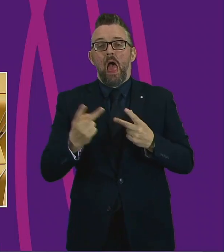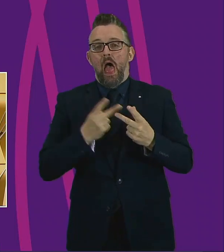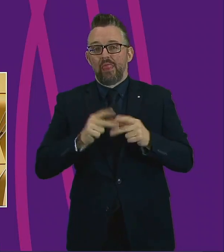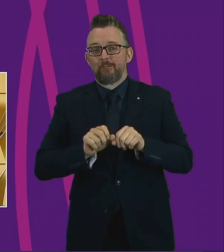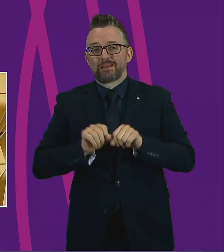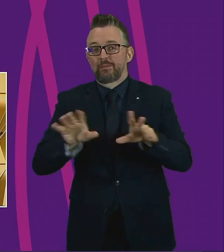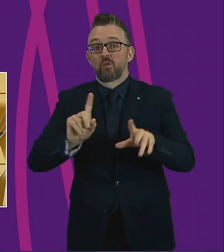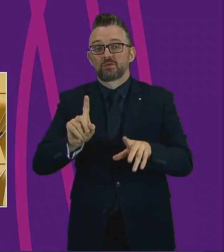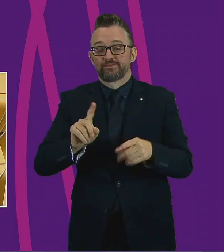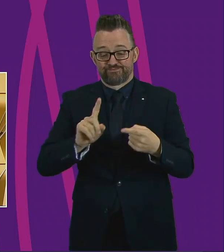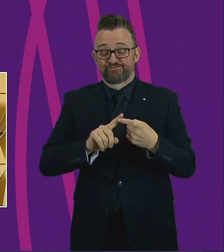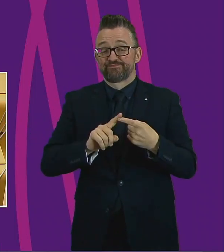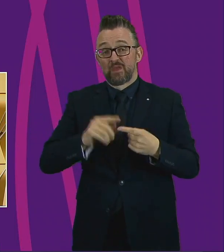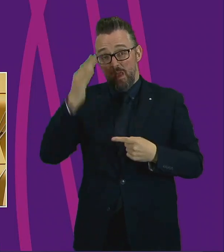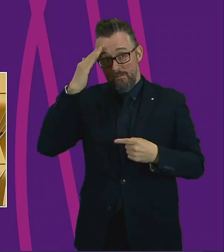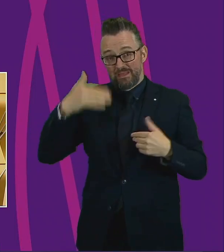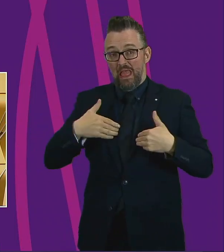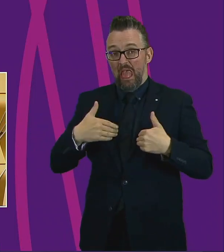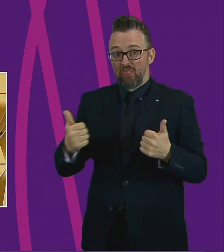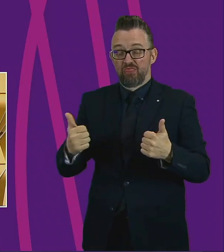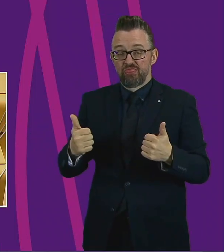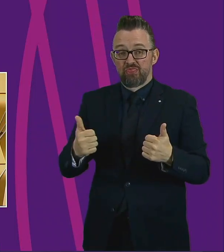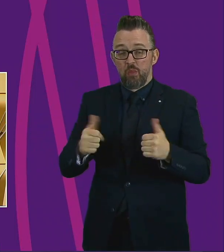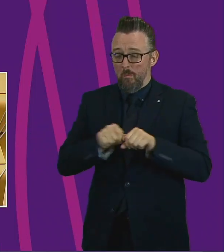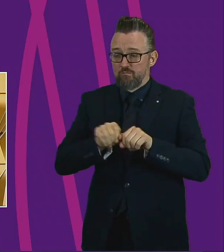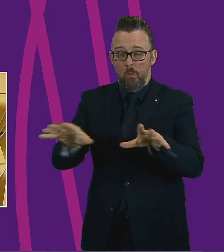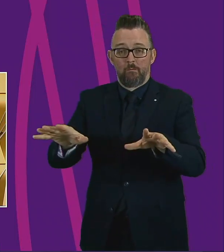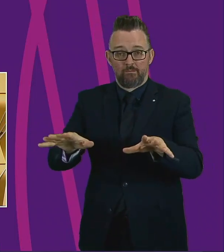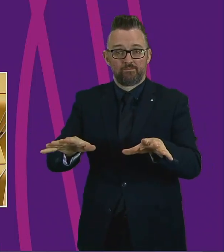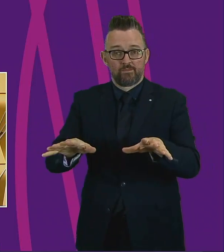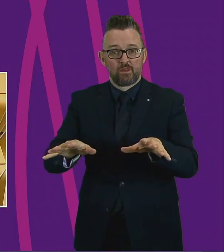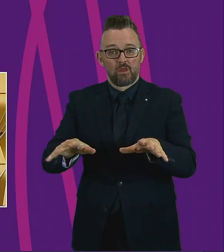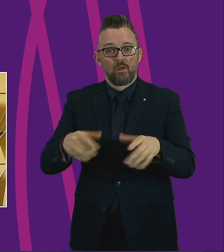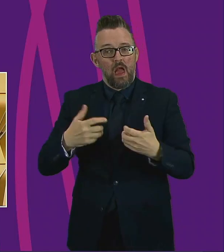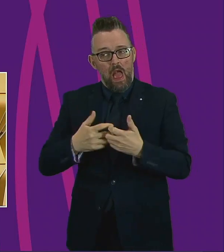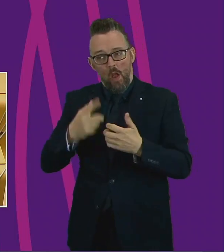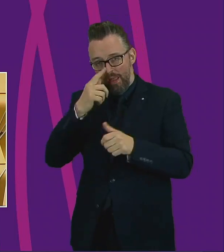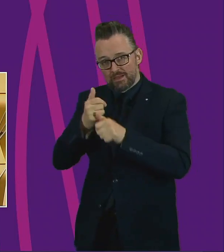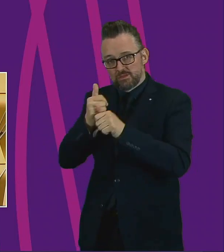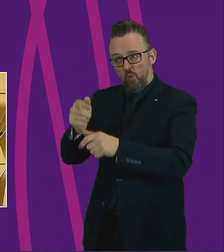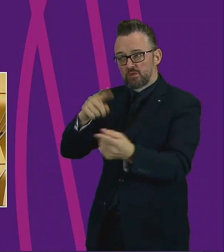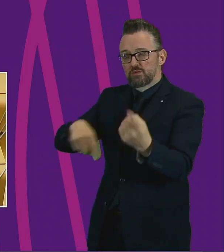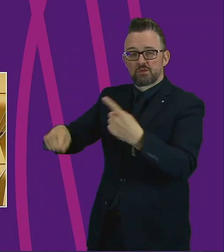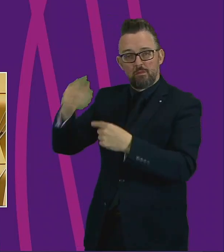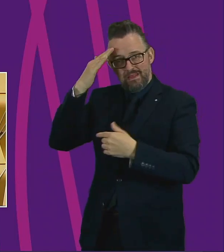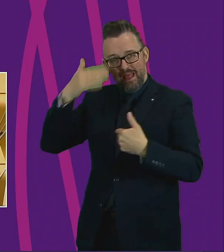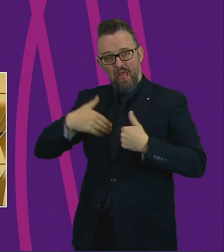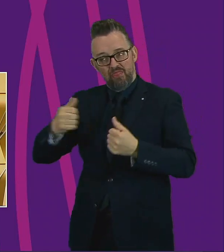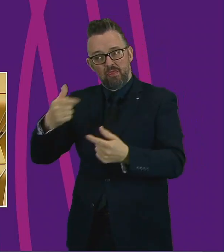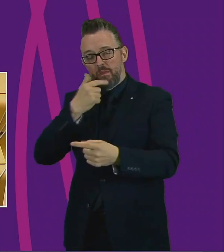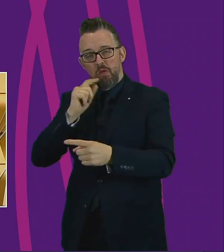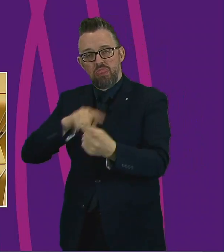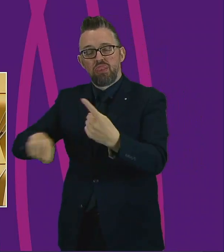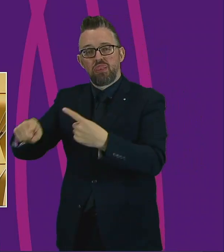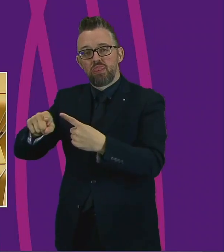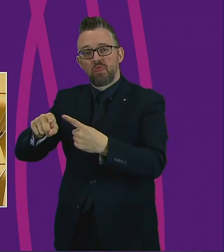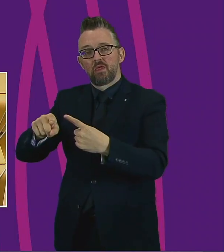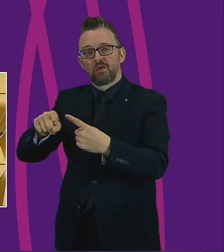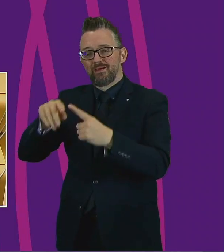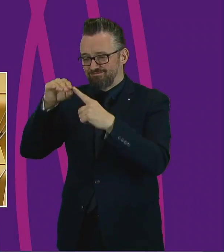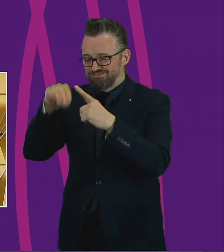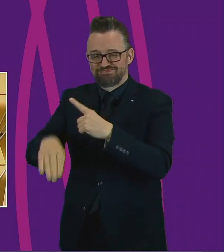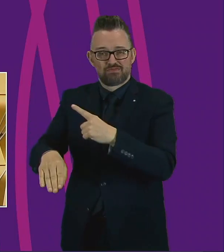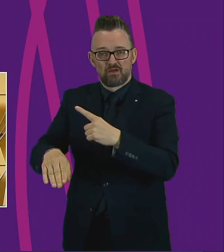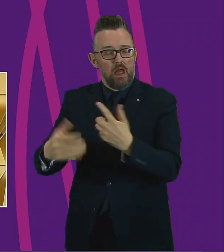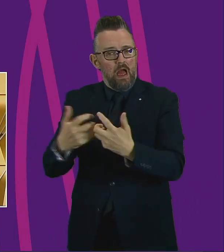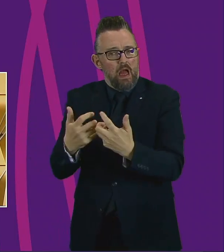mental health pandemic. So what preparation are we making right now to support people's mental health, not just in the shielding category but right across